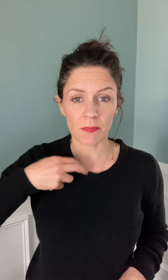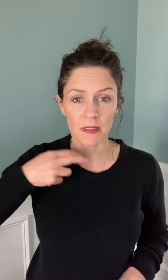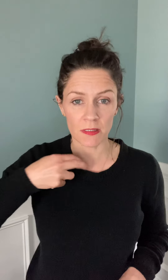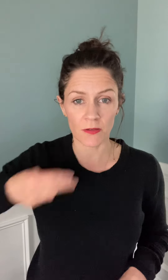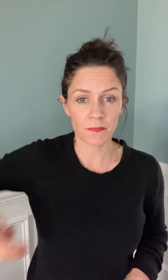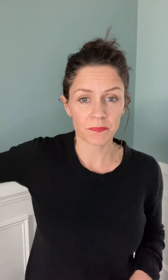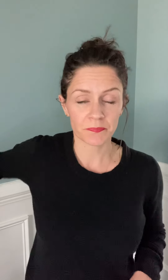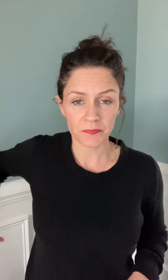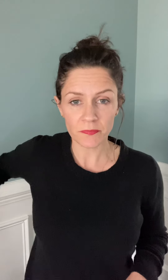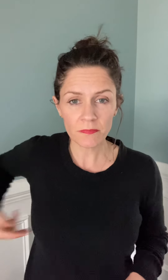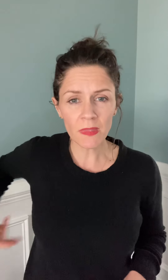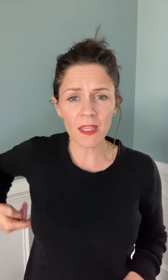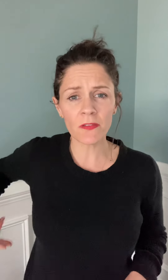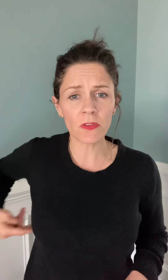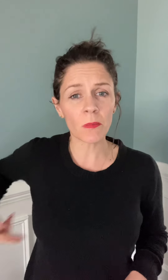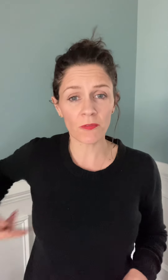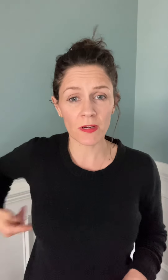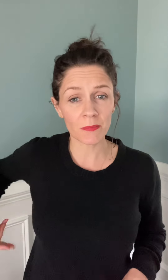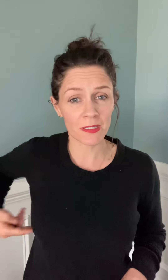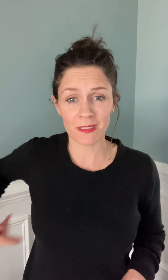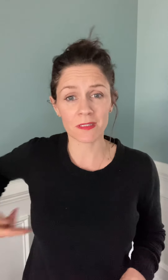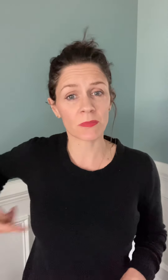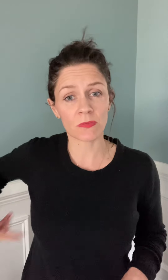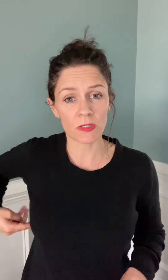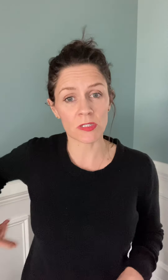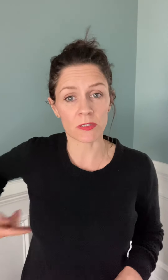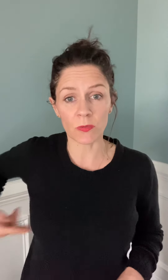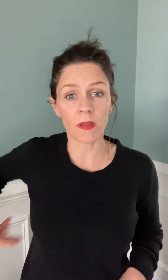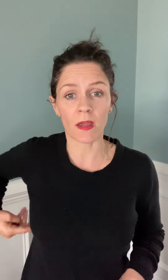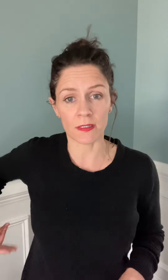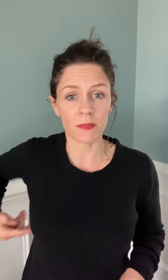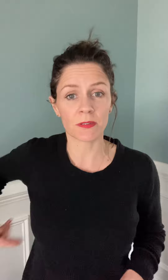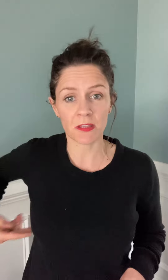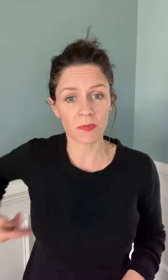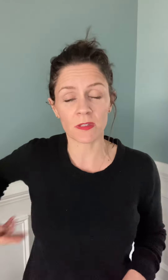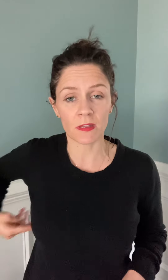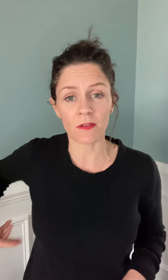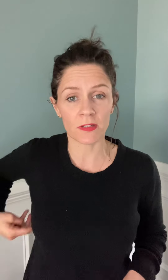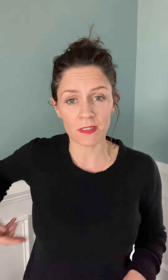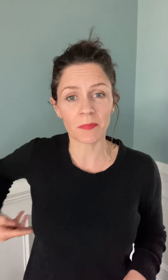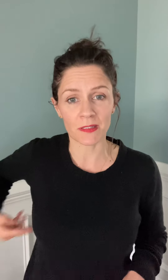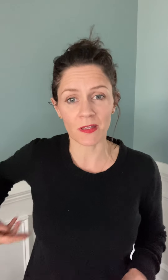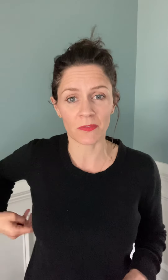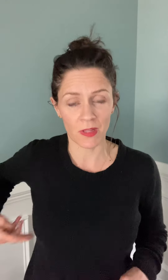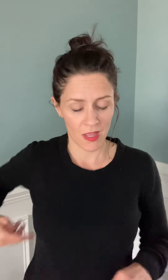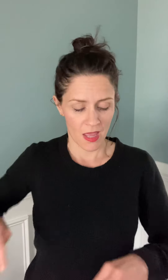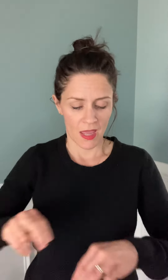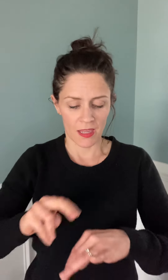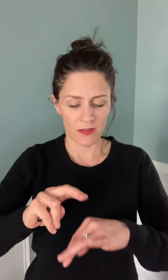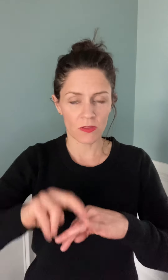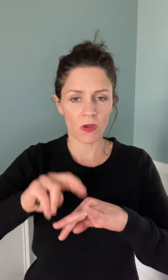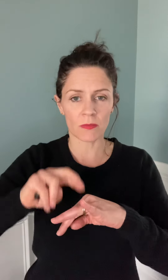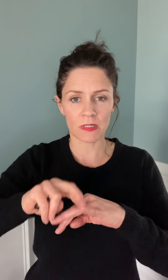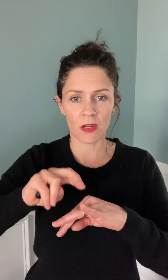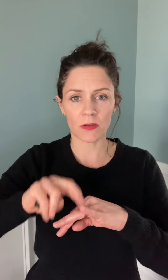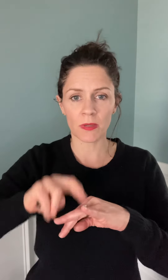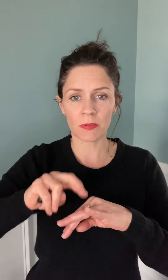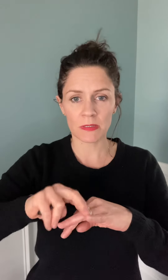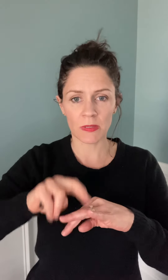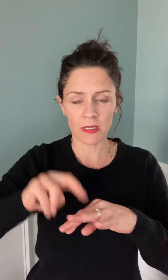myself. Even though I'm afraid I'm gonna say something really stupid, I deeply and completely love and accept myself. Even though I'm scared of public speaking,